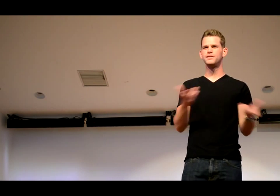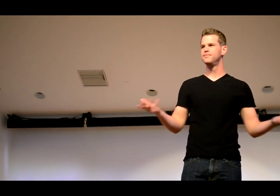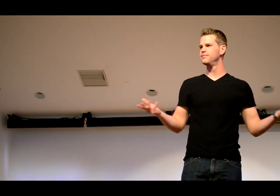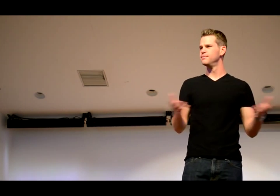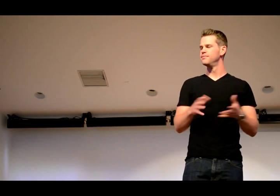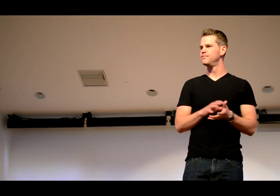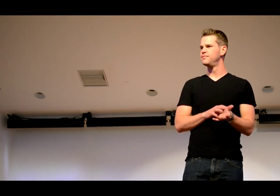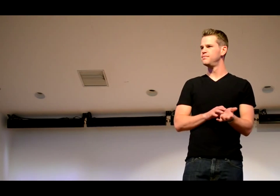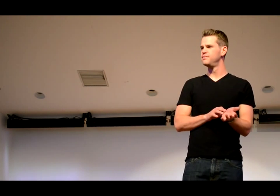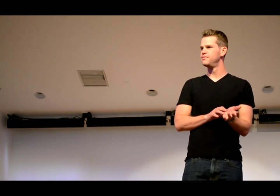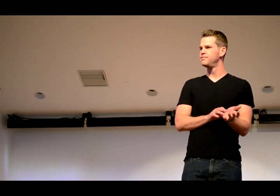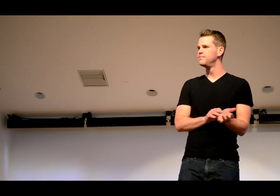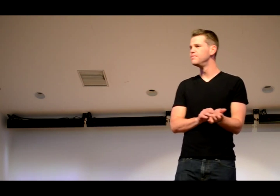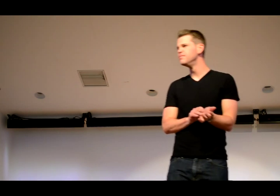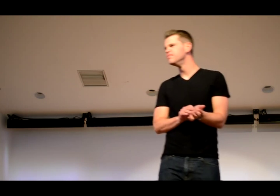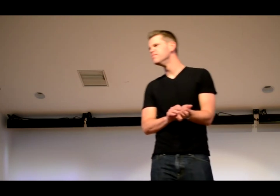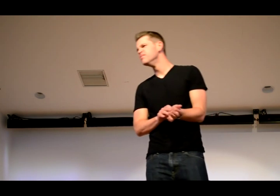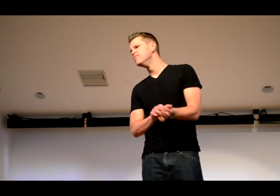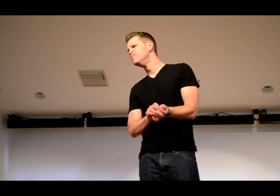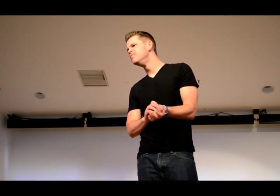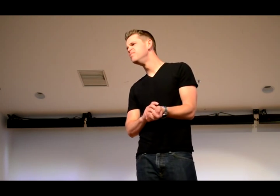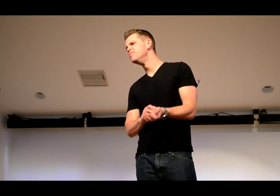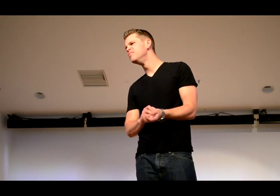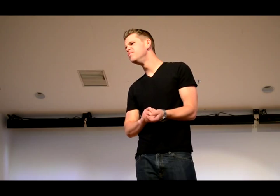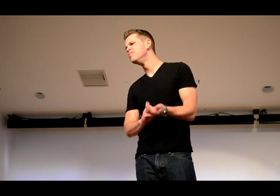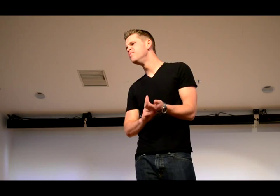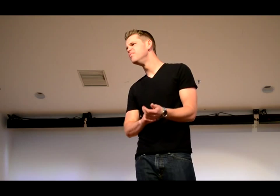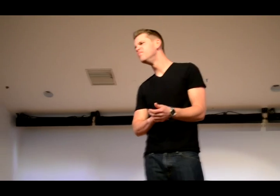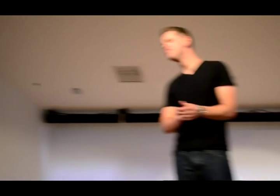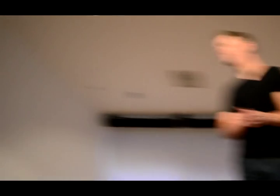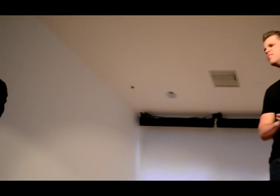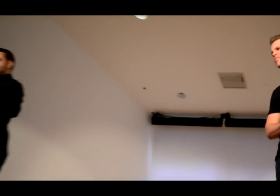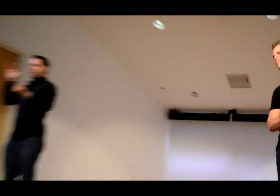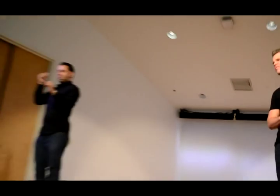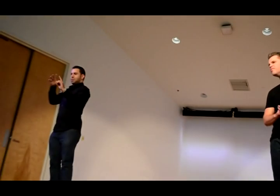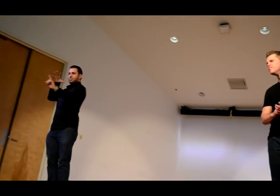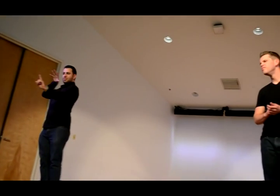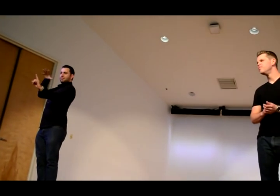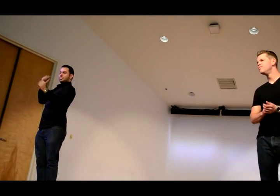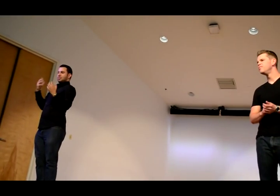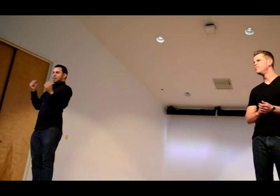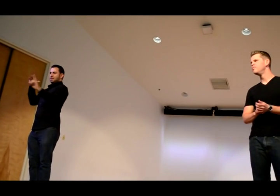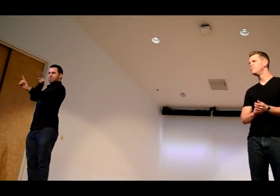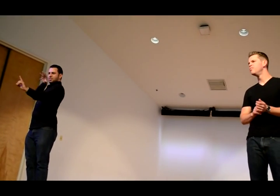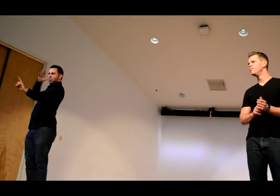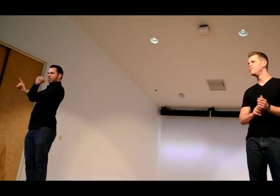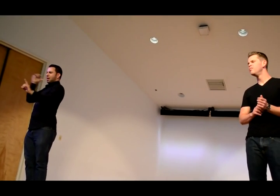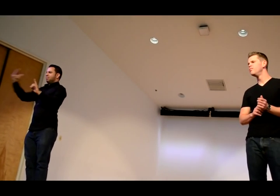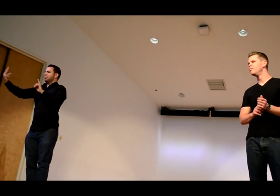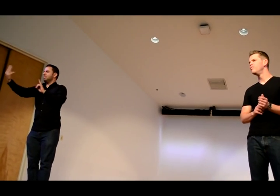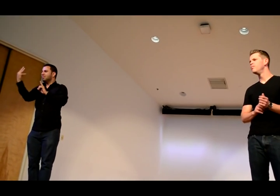any other questions you know I noticed that um about that uh tv show you know they are far